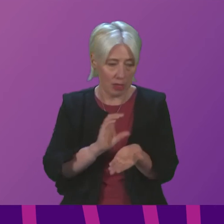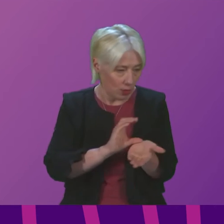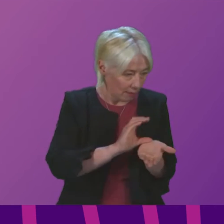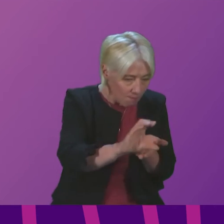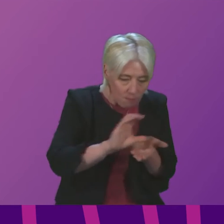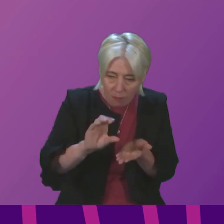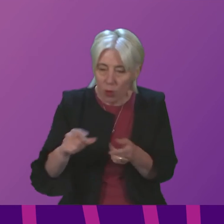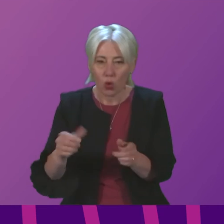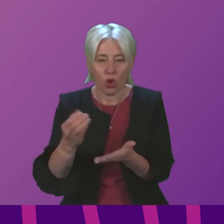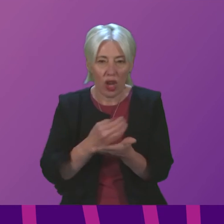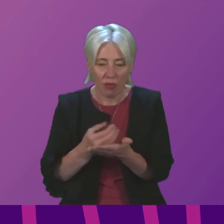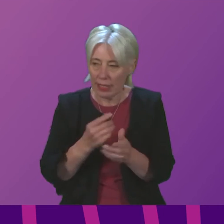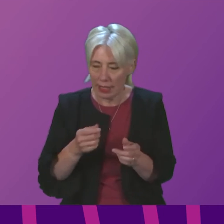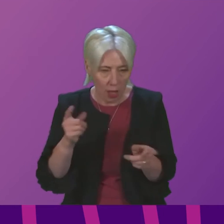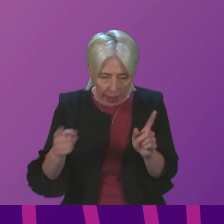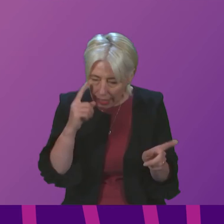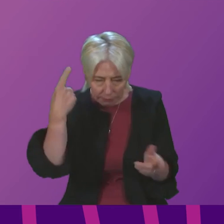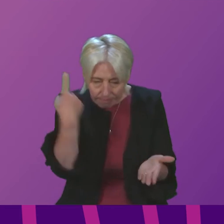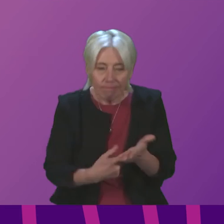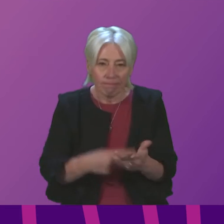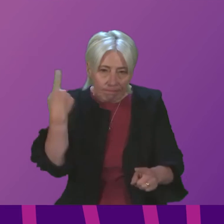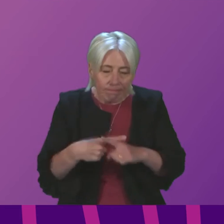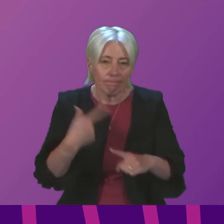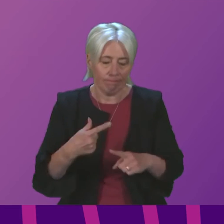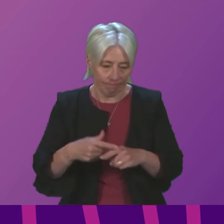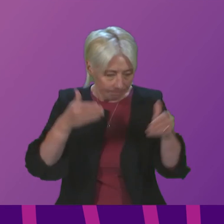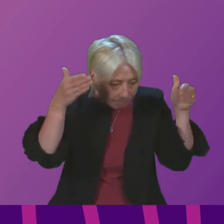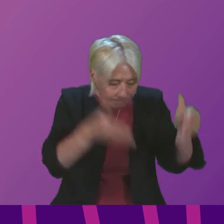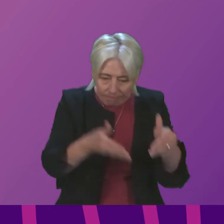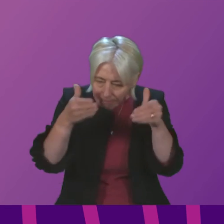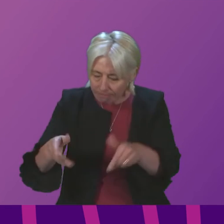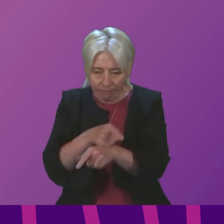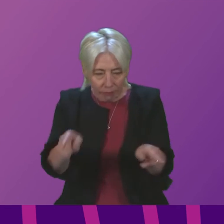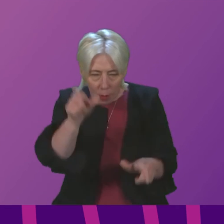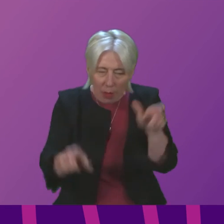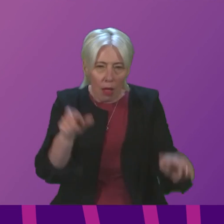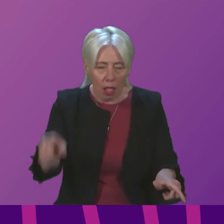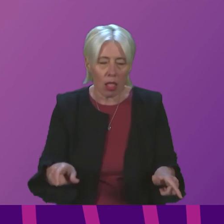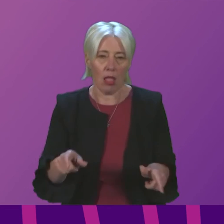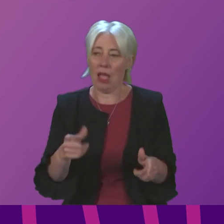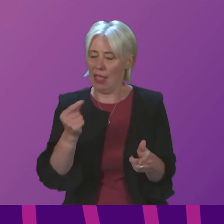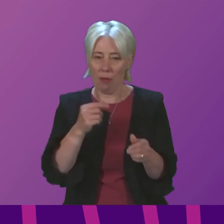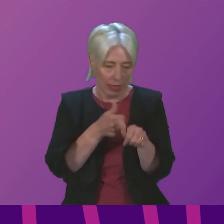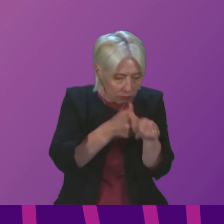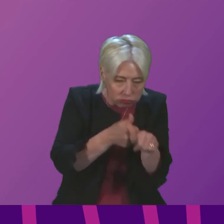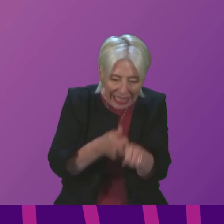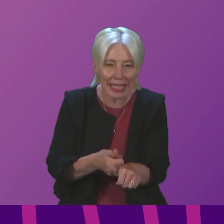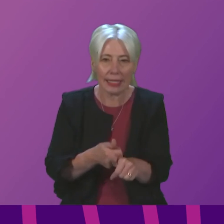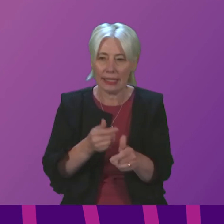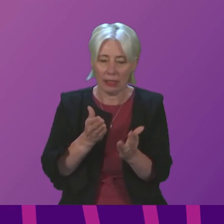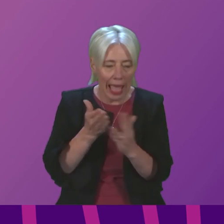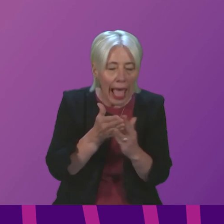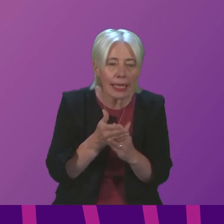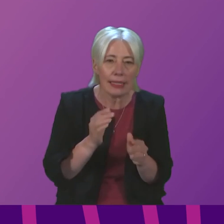homelessness workers to make immediate decisions centred around the specific needs of each individual and assist people to access